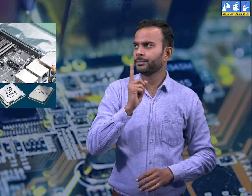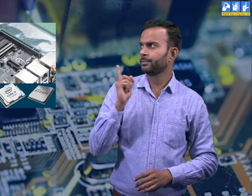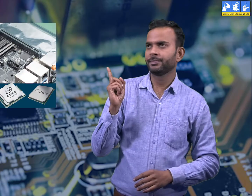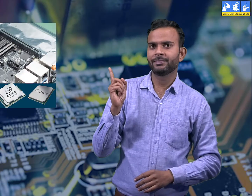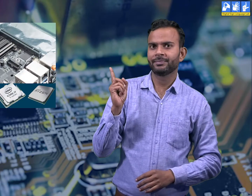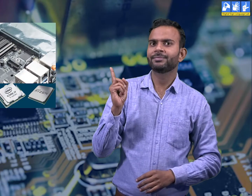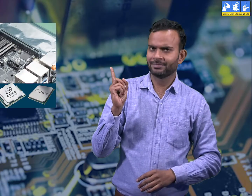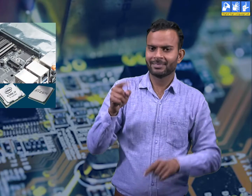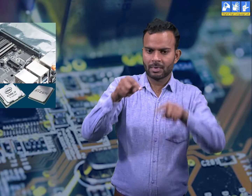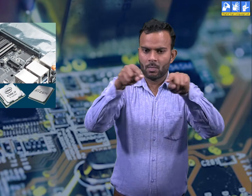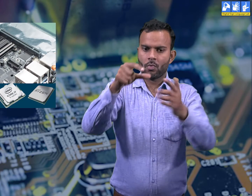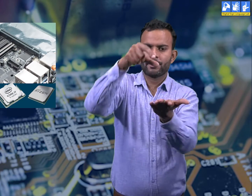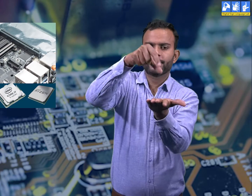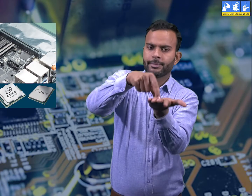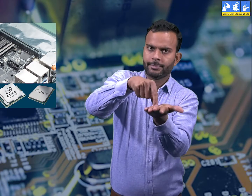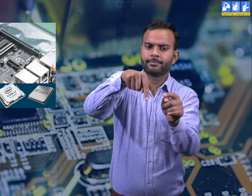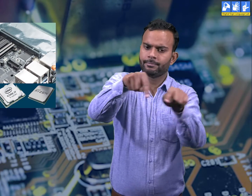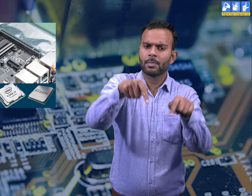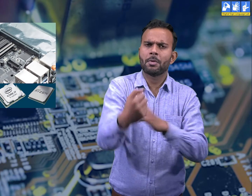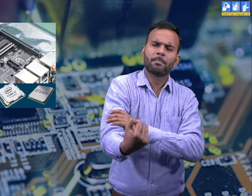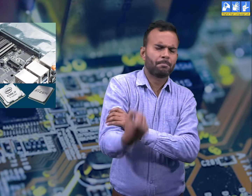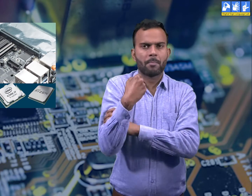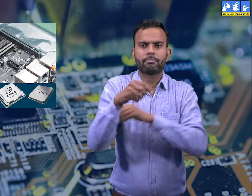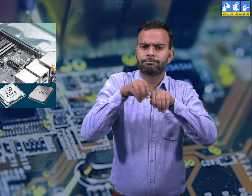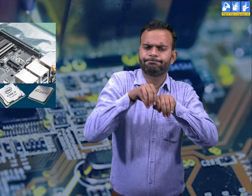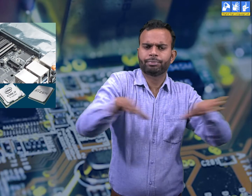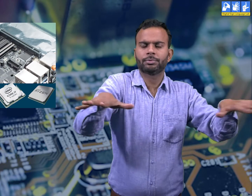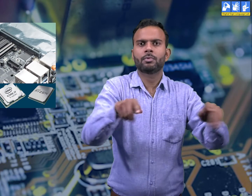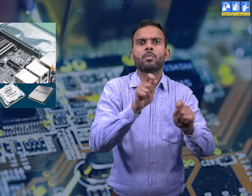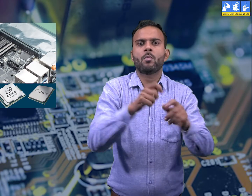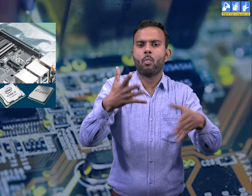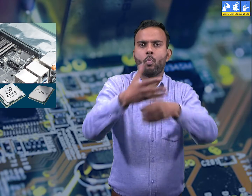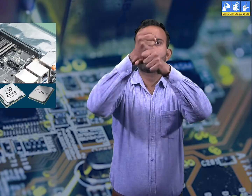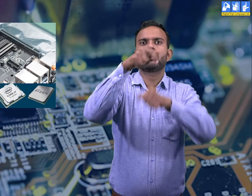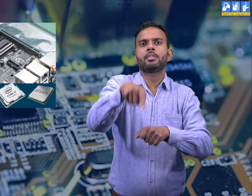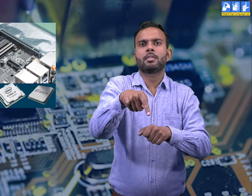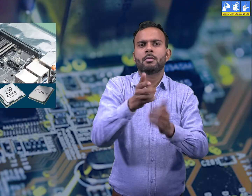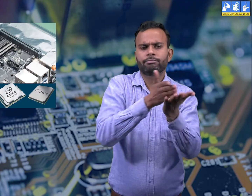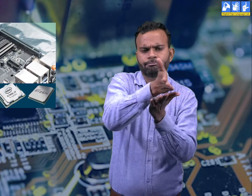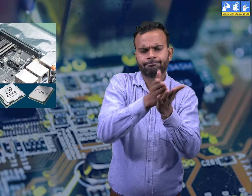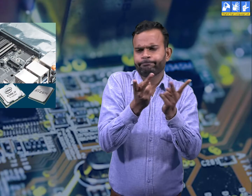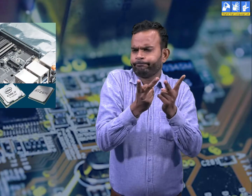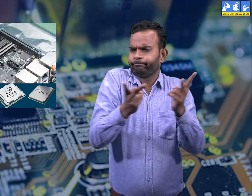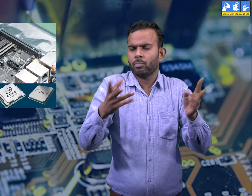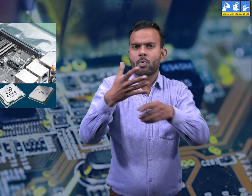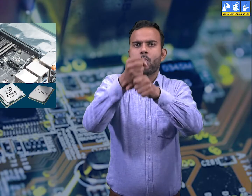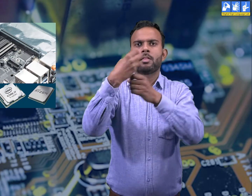like this and manages controlling the functioning of computer